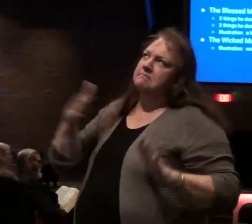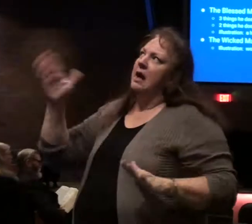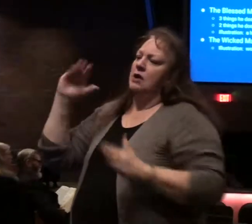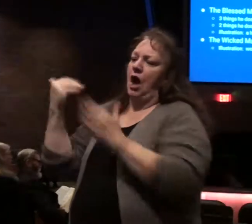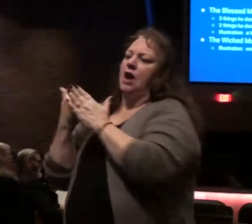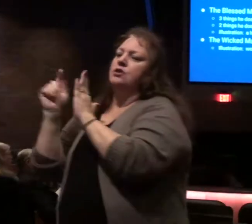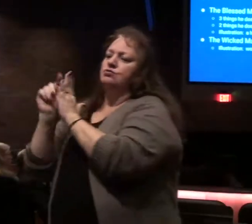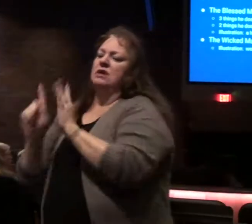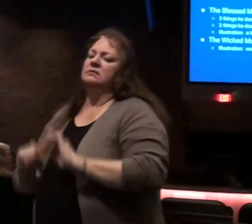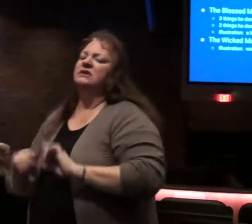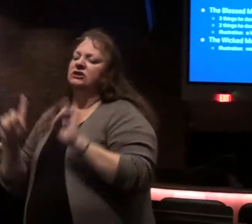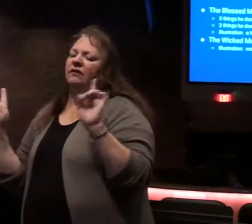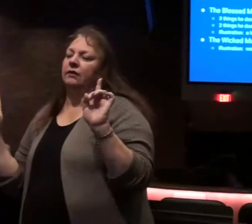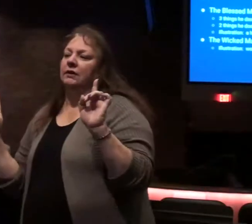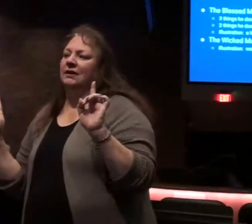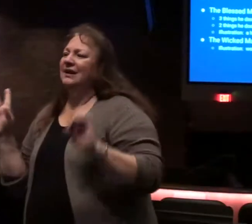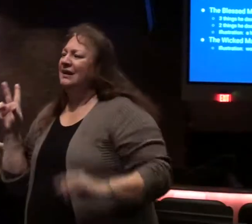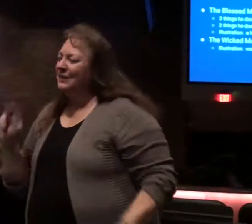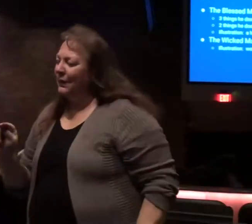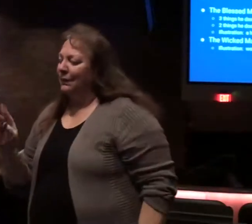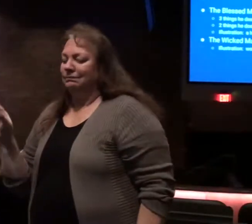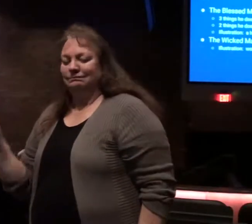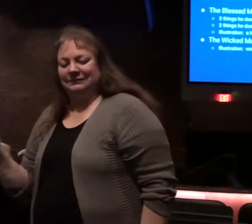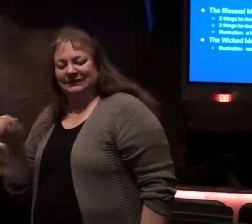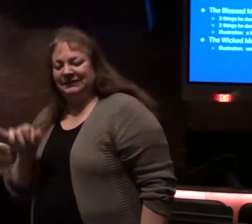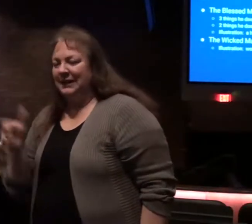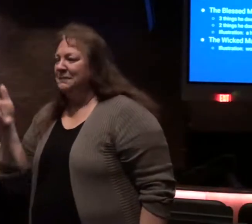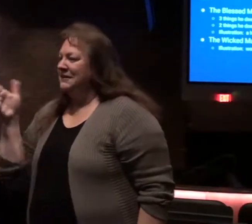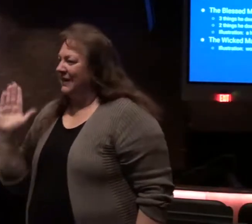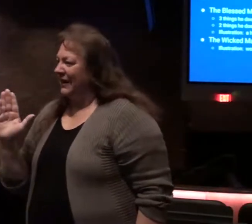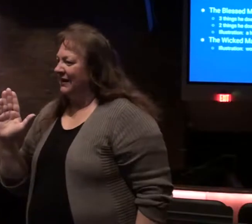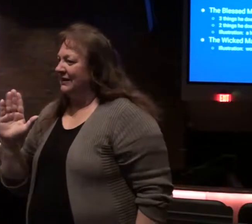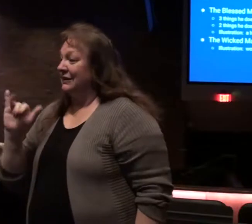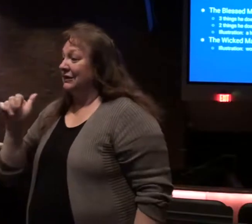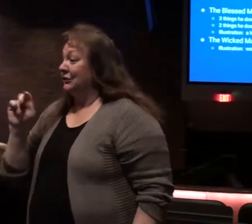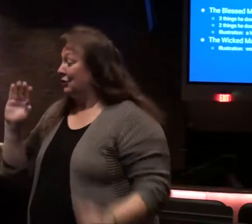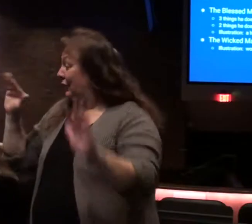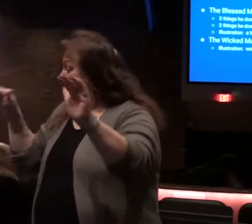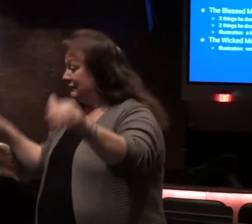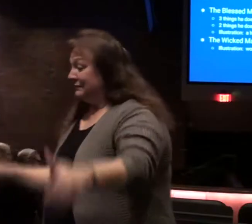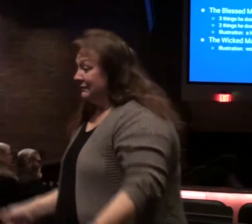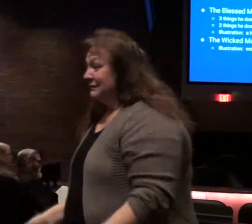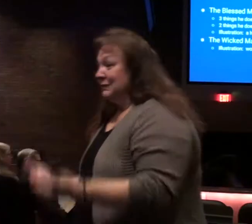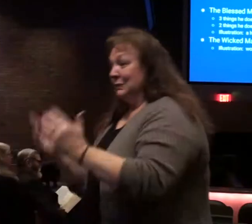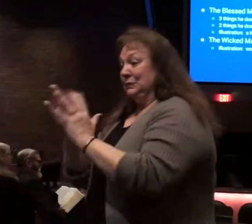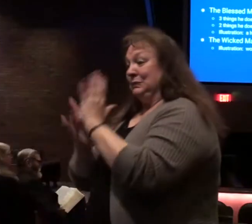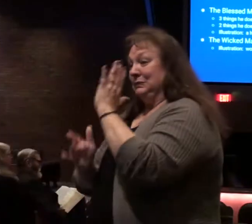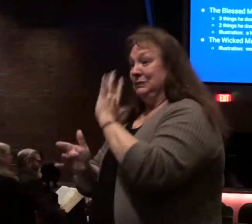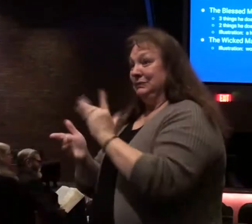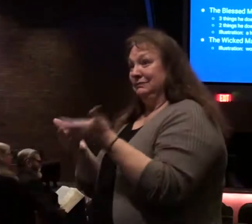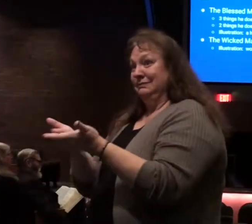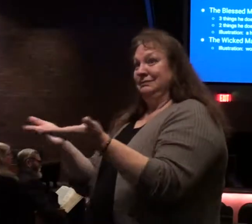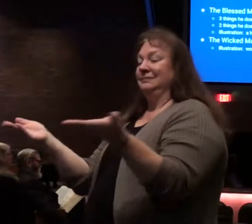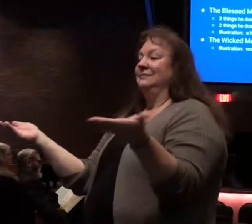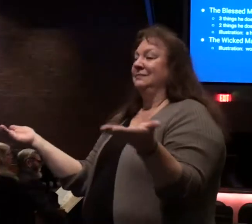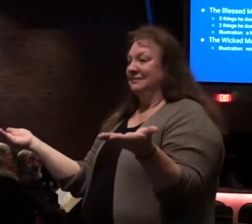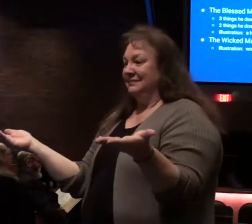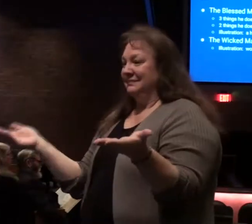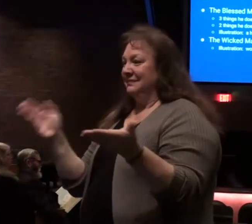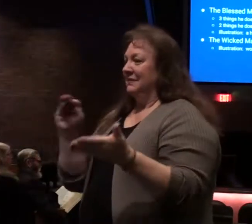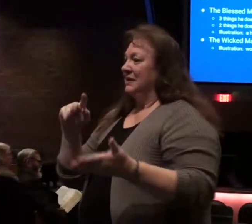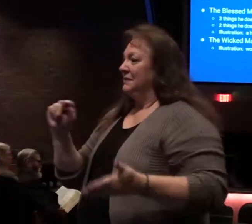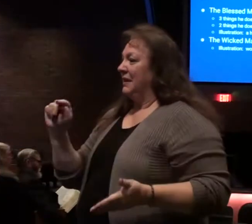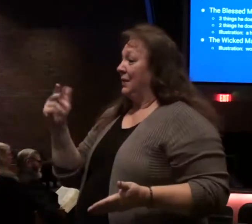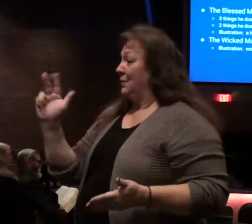of the New Testament is different no he's not when John introduced our Messiah Jesus Christ in